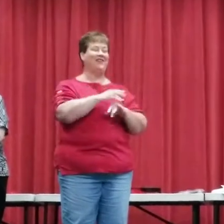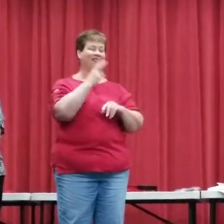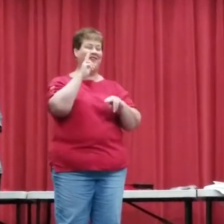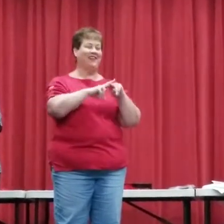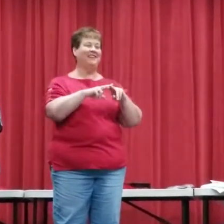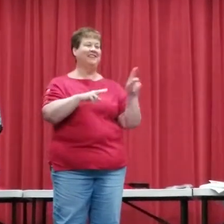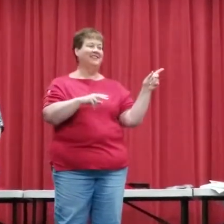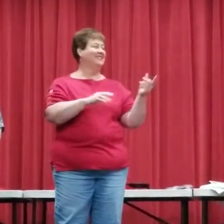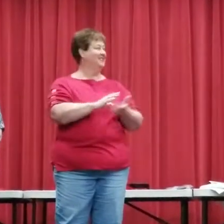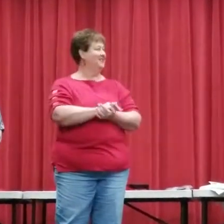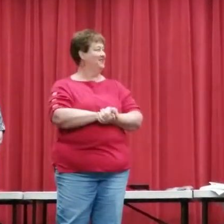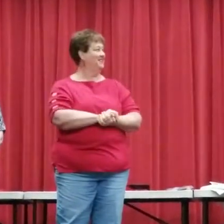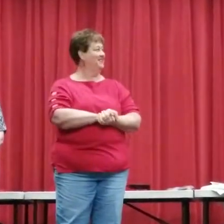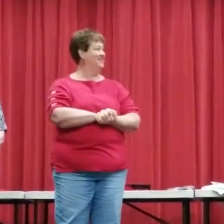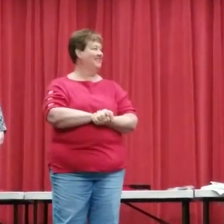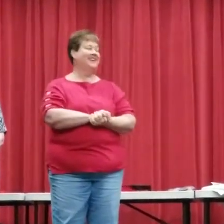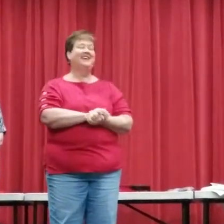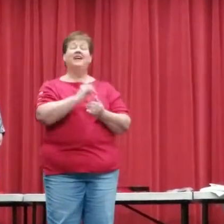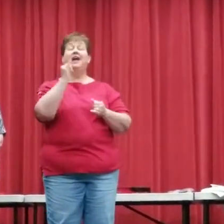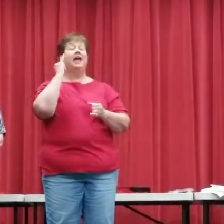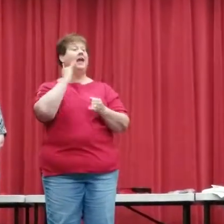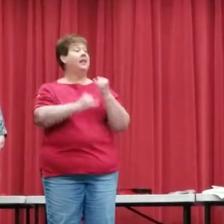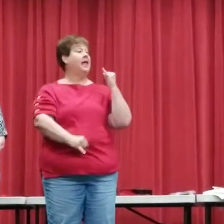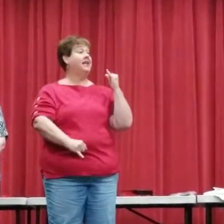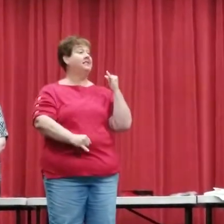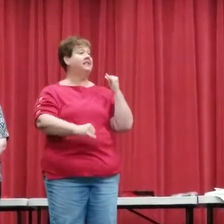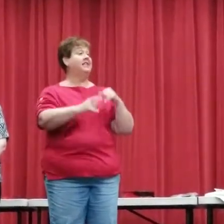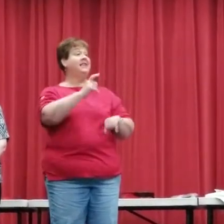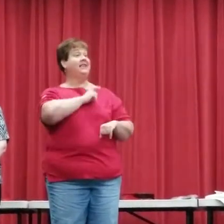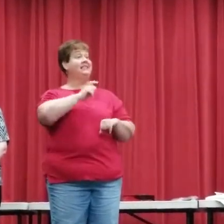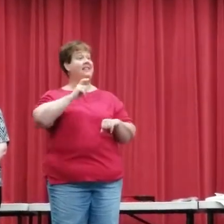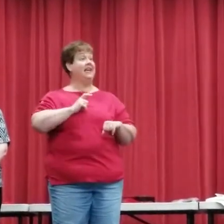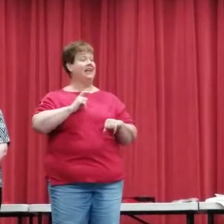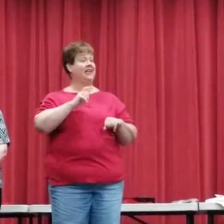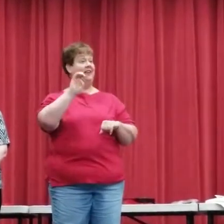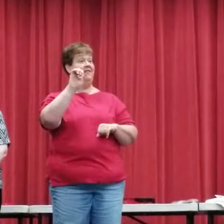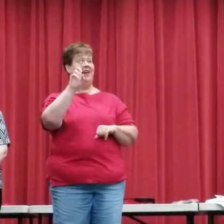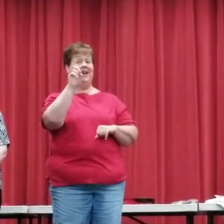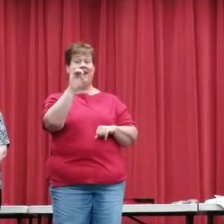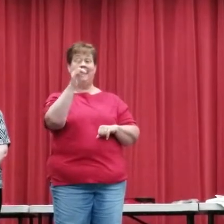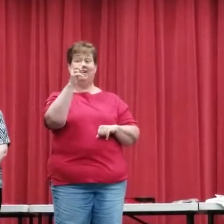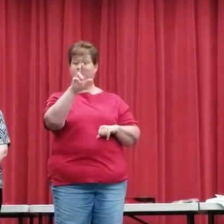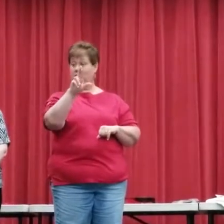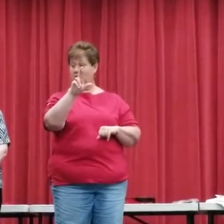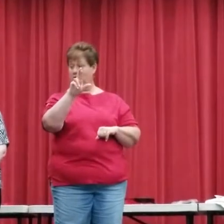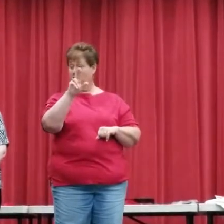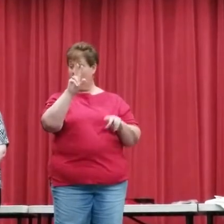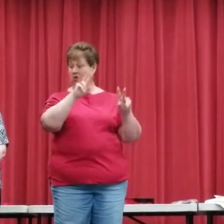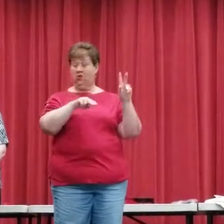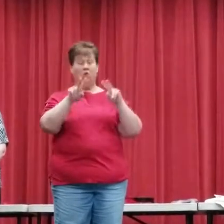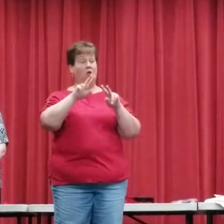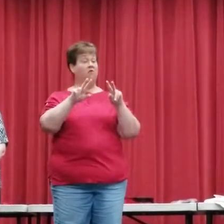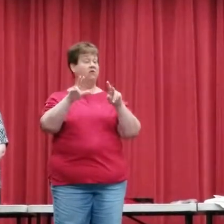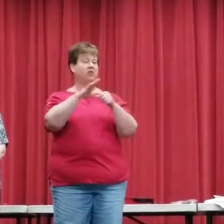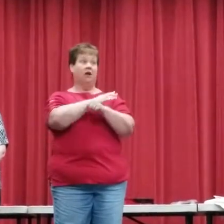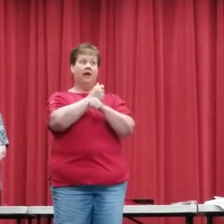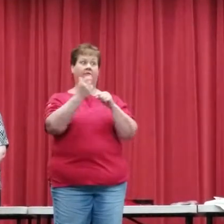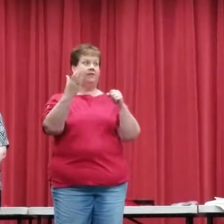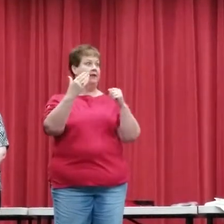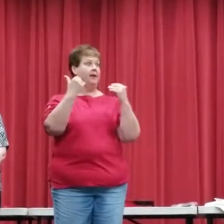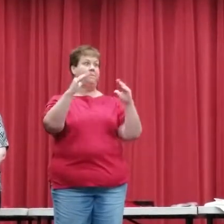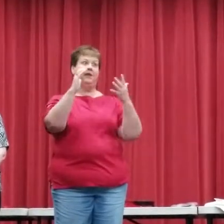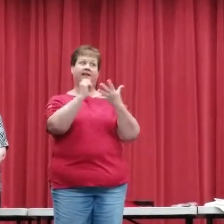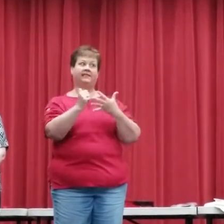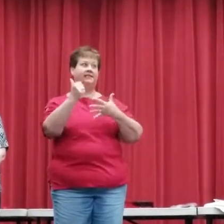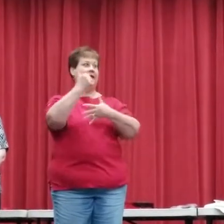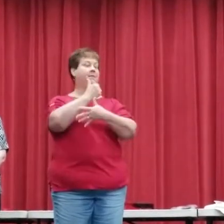He's well on his way. And lastly, our executive editor, who oversaw everything. This is a big step up